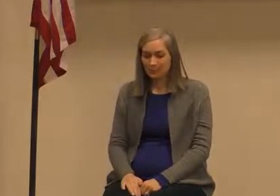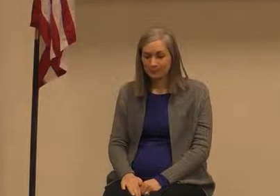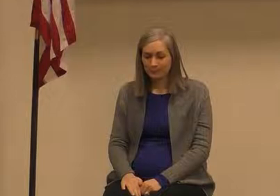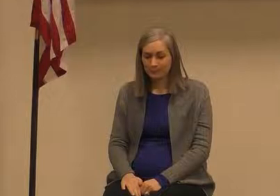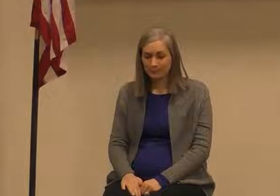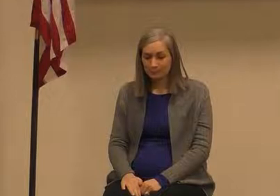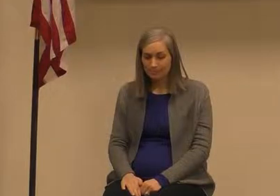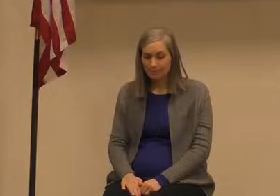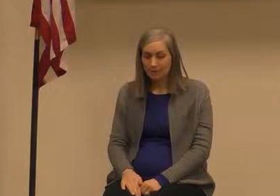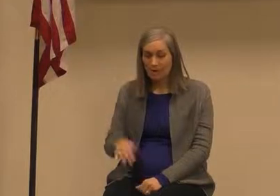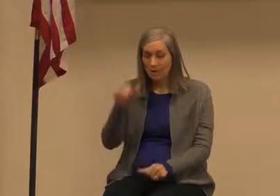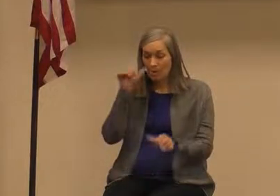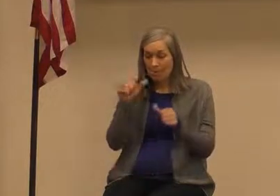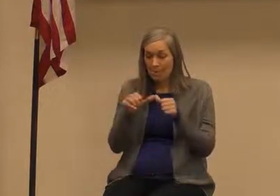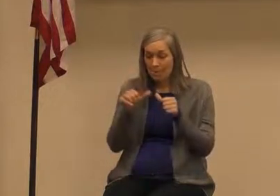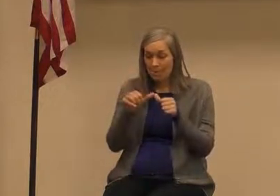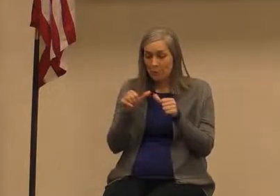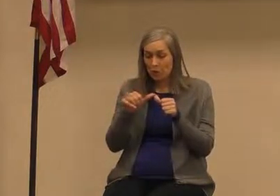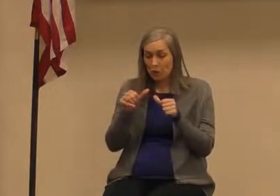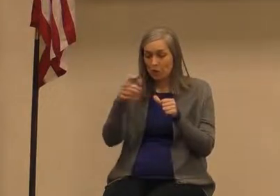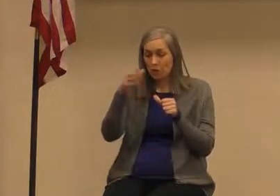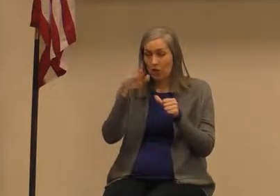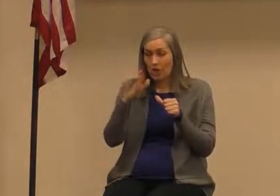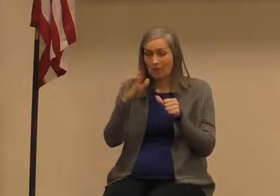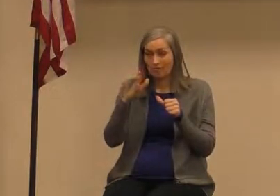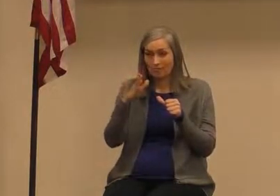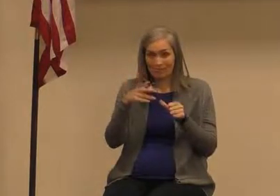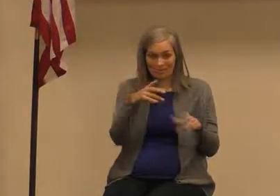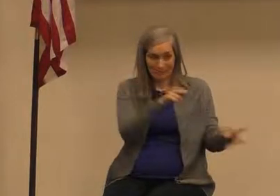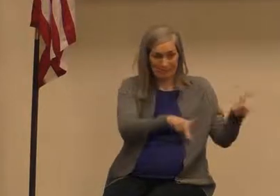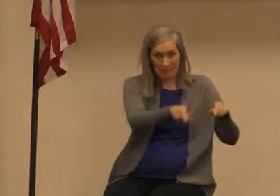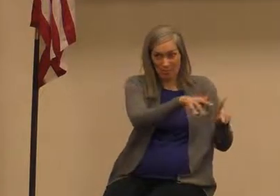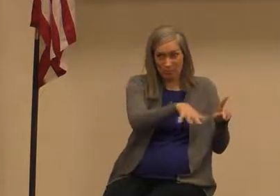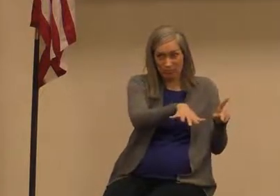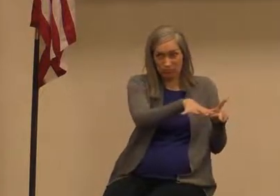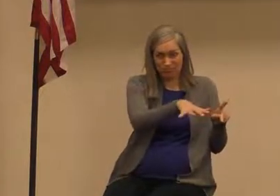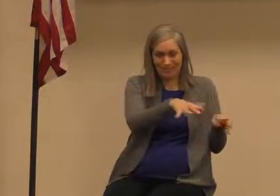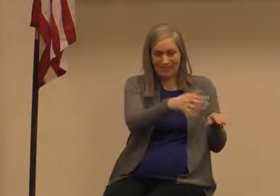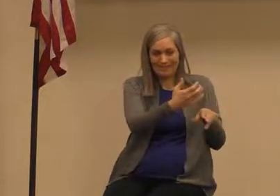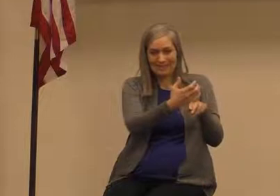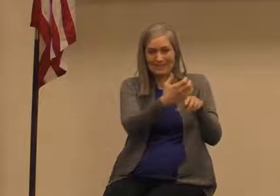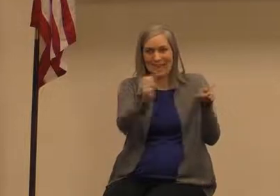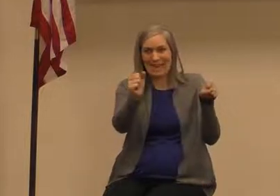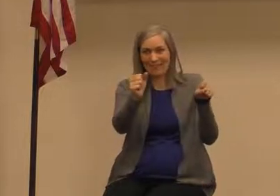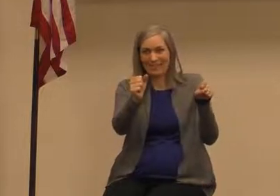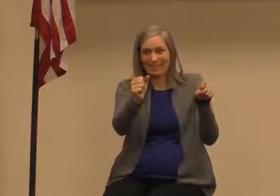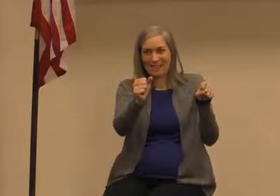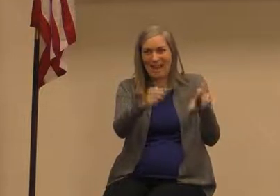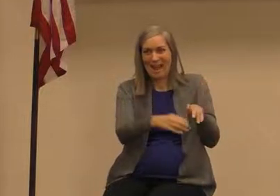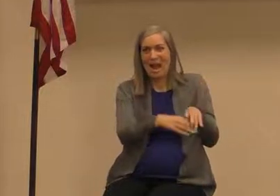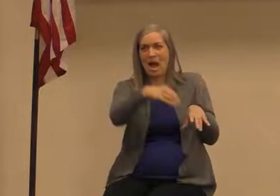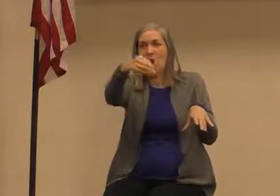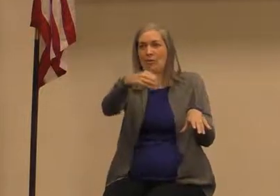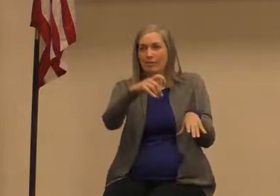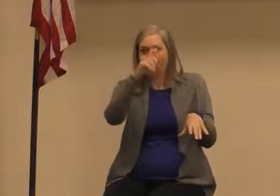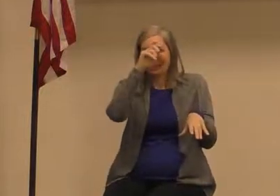but you remember how God delivered them out of Egypt don't you ten plagues ten plagues